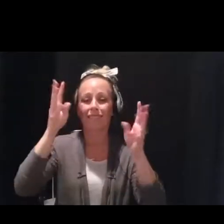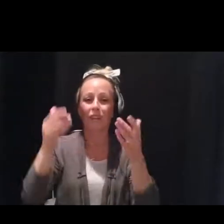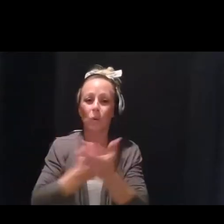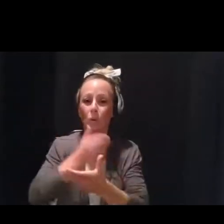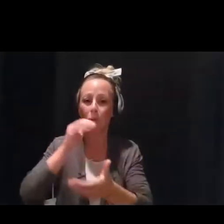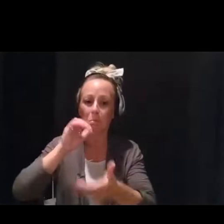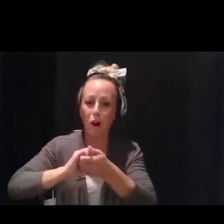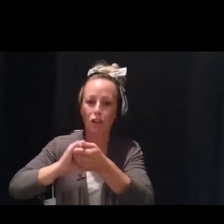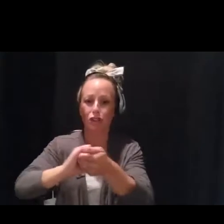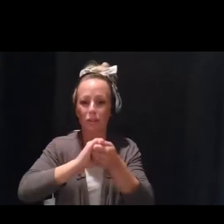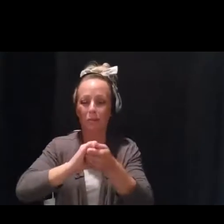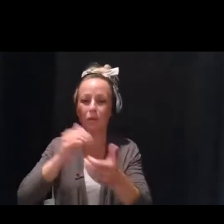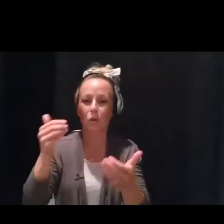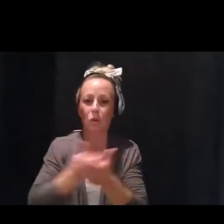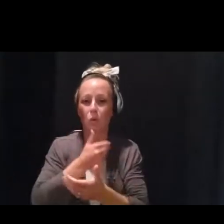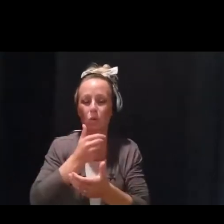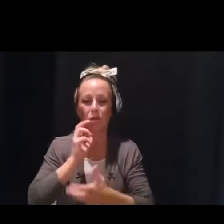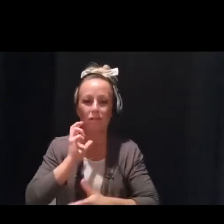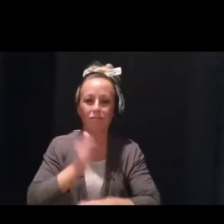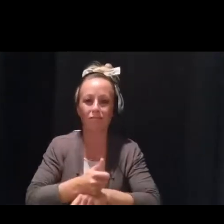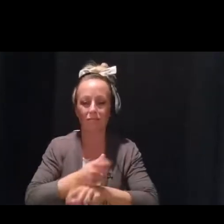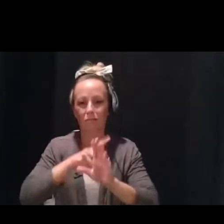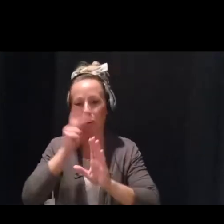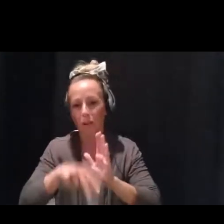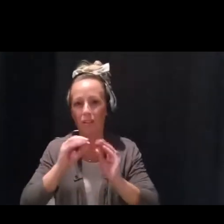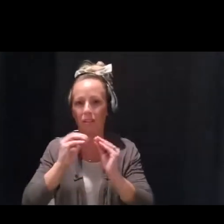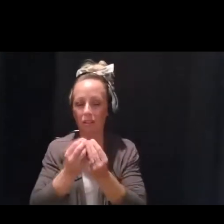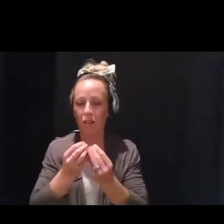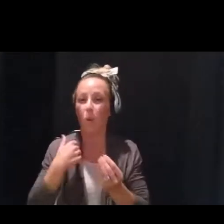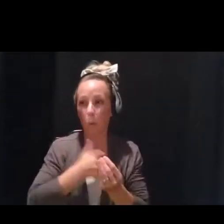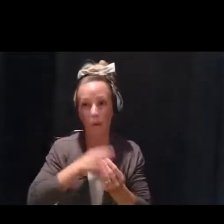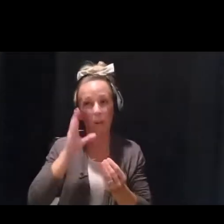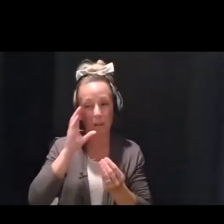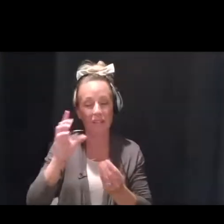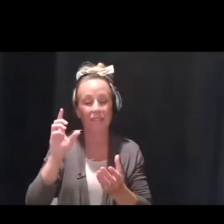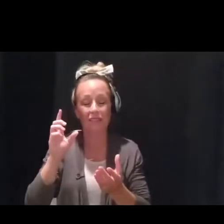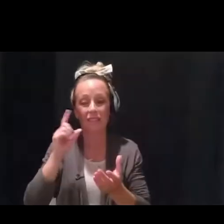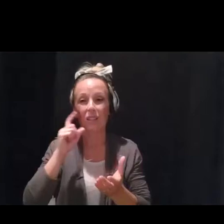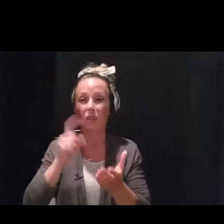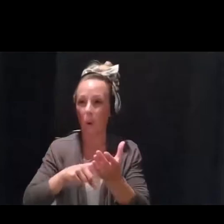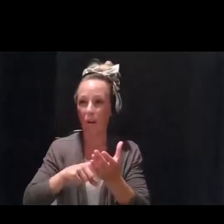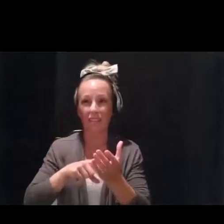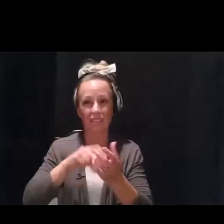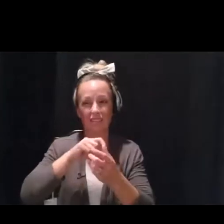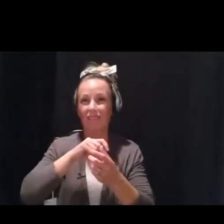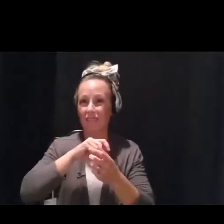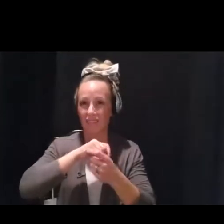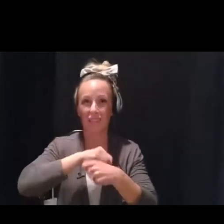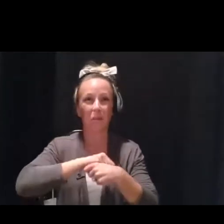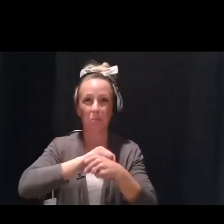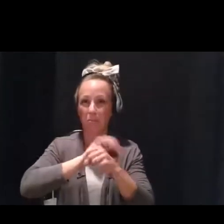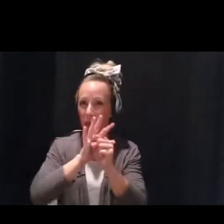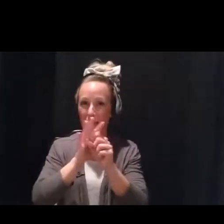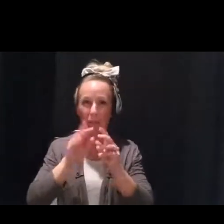to be birthed. We will see the impact of this pandemic and social injustices for decades to come. And I